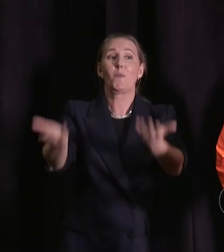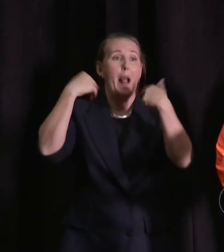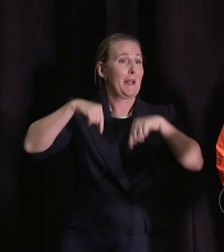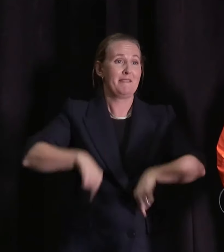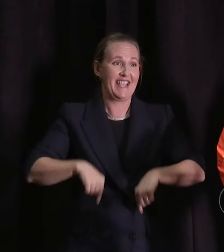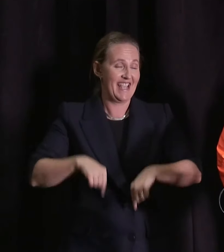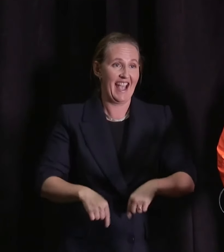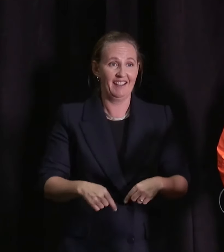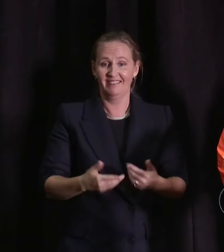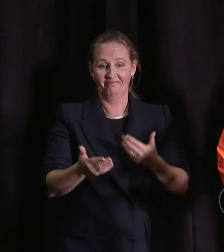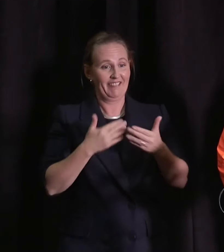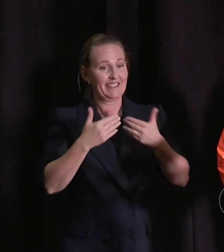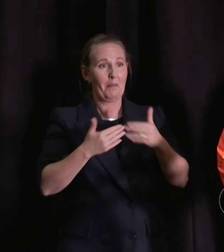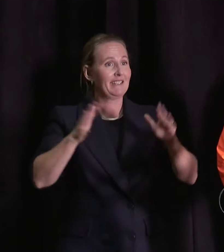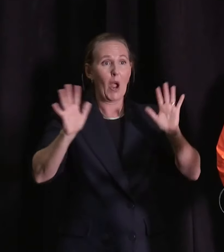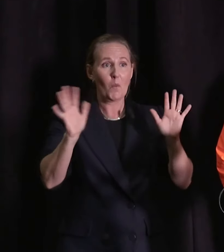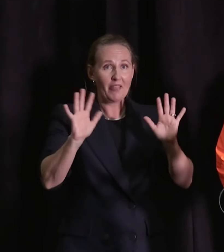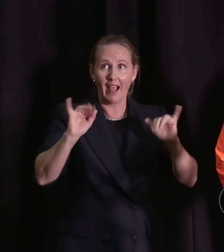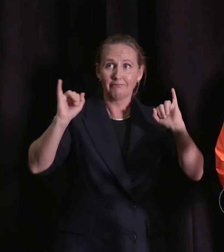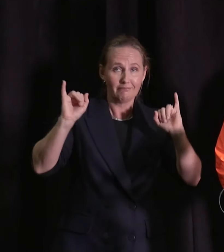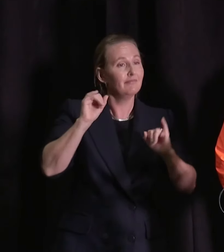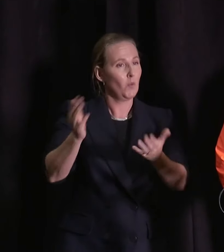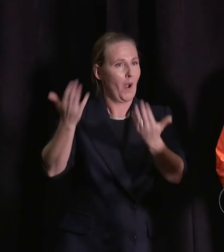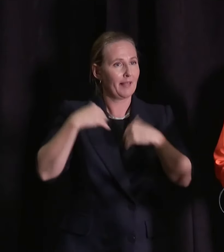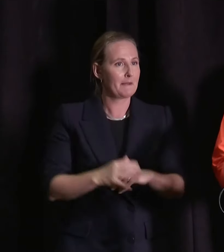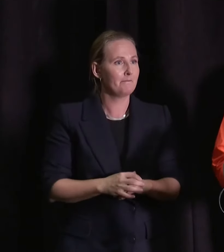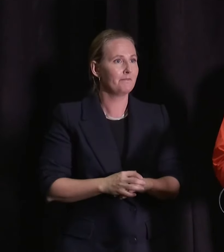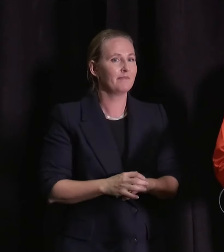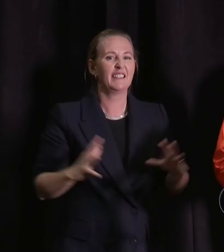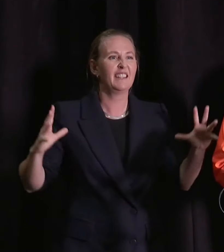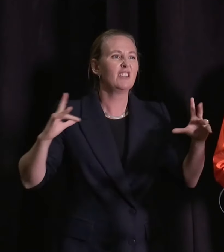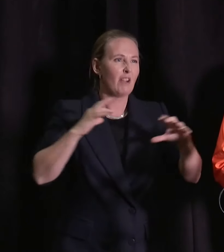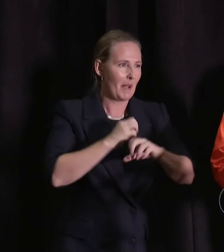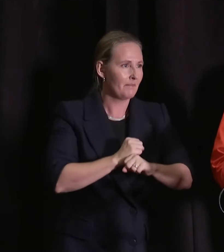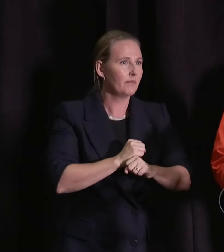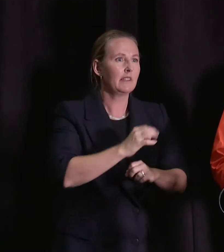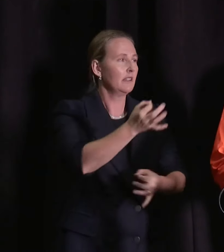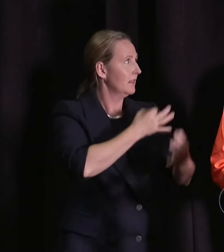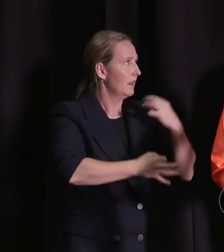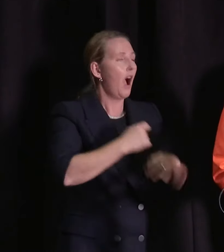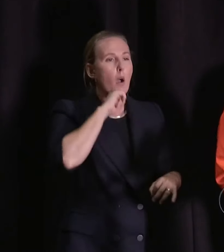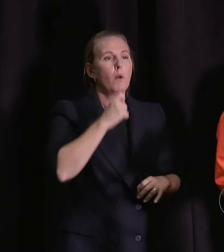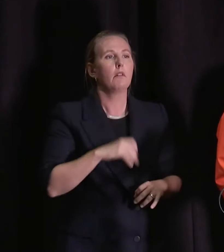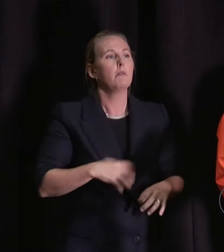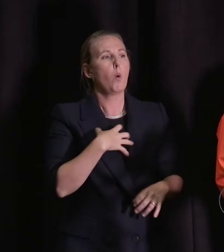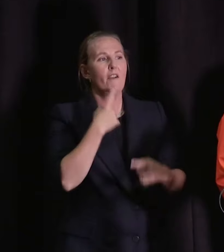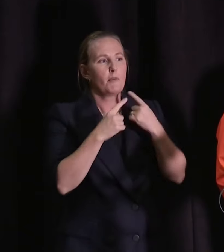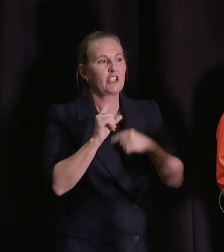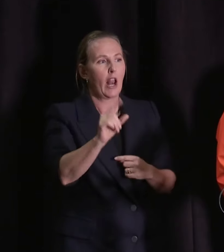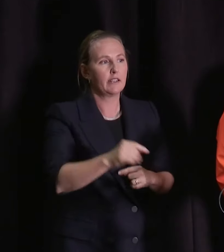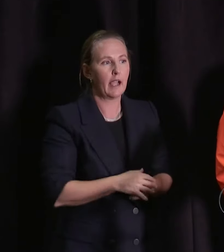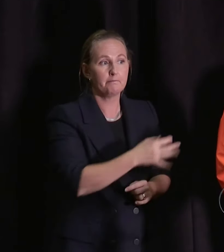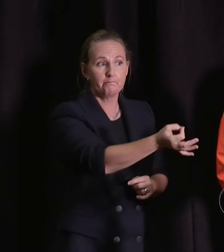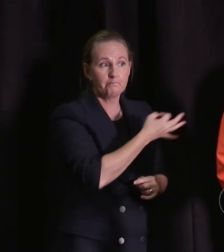regardless of the extreme weather that we're experiencing. All right, might wrap up there, but I will endeavour to provide a fuller update later in the day. Should retail